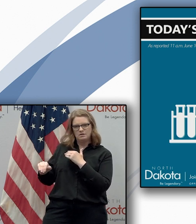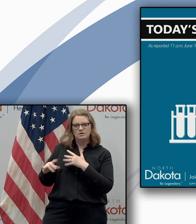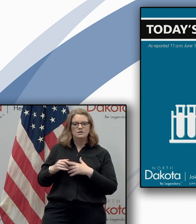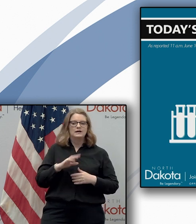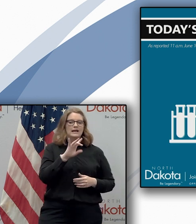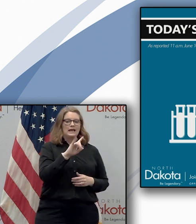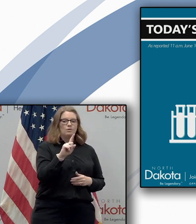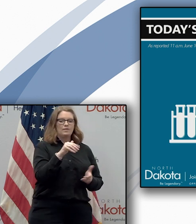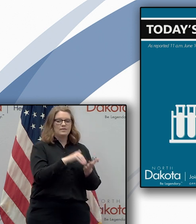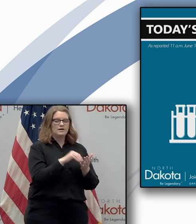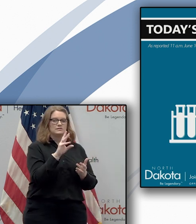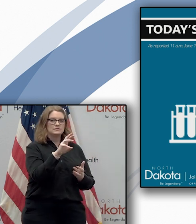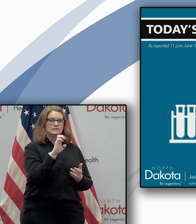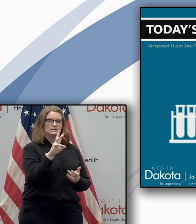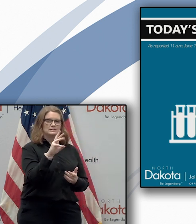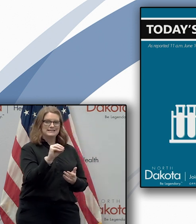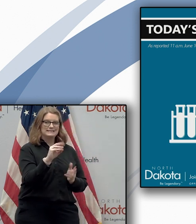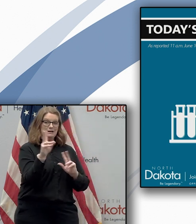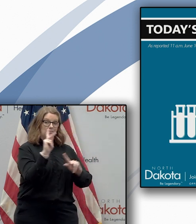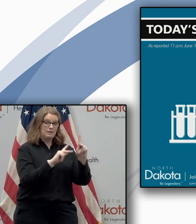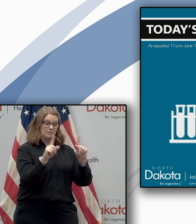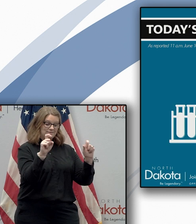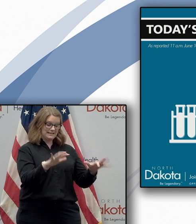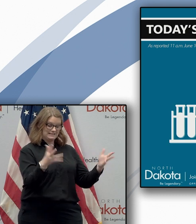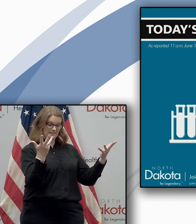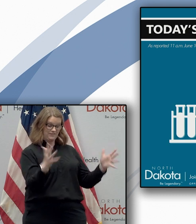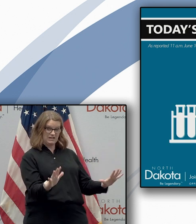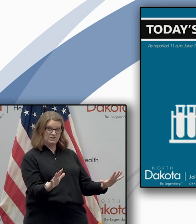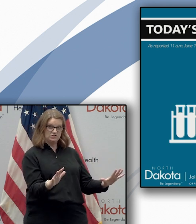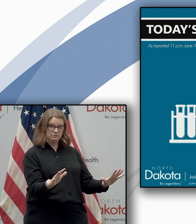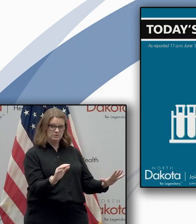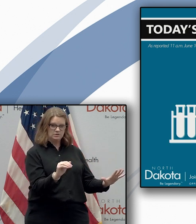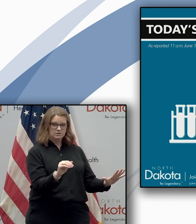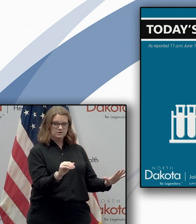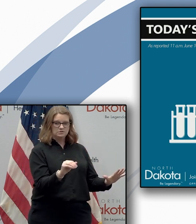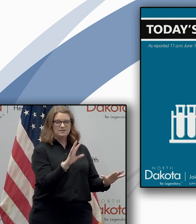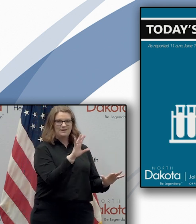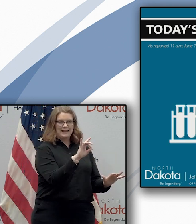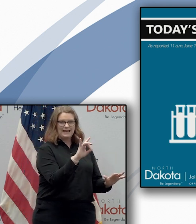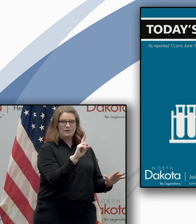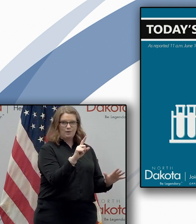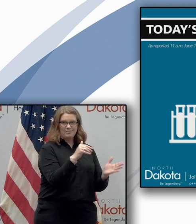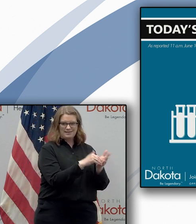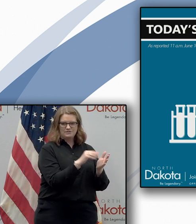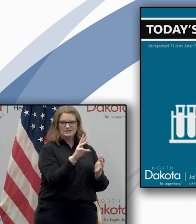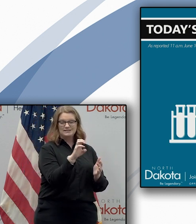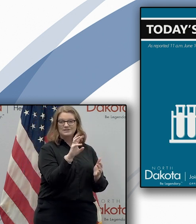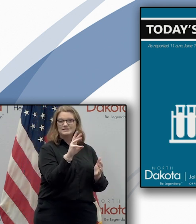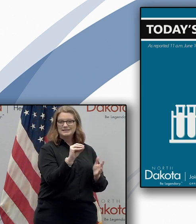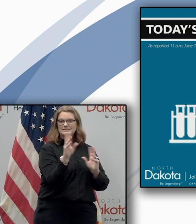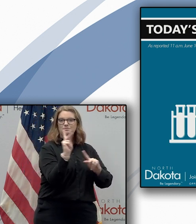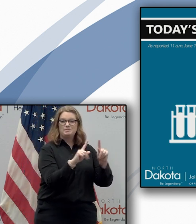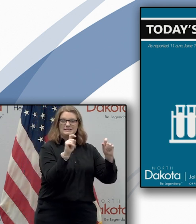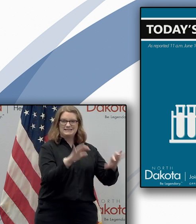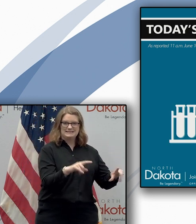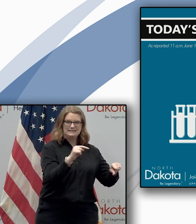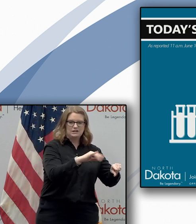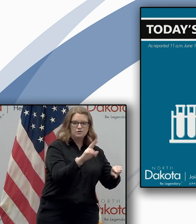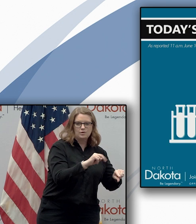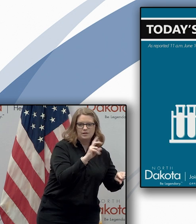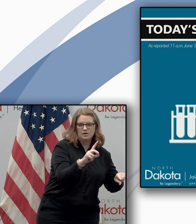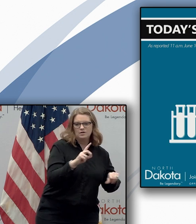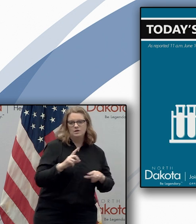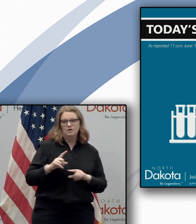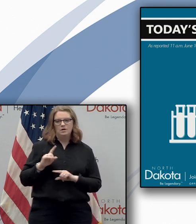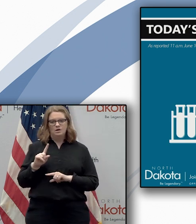81 660 unique north dakotans and we have completed uh 1 000 almost just